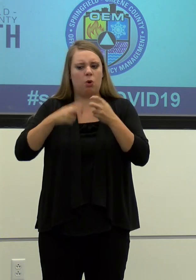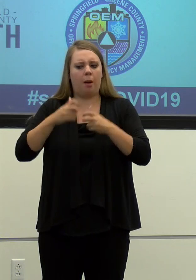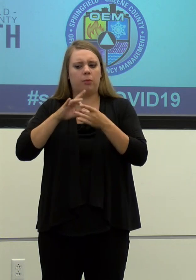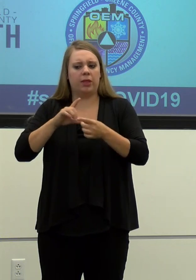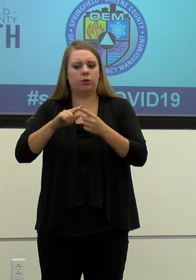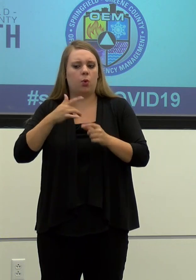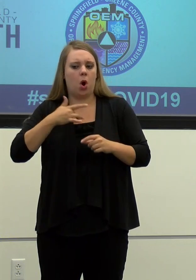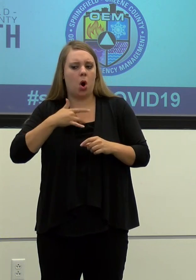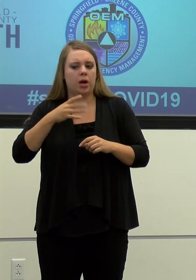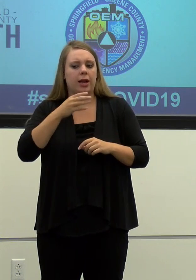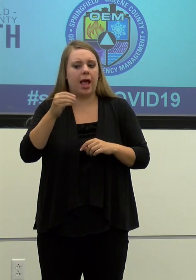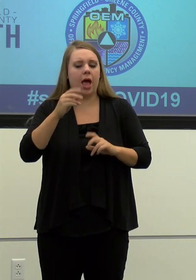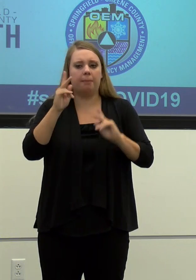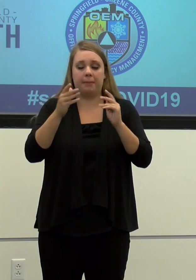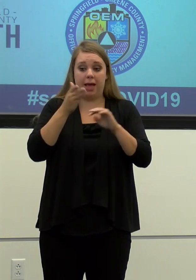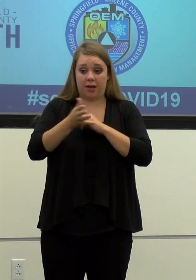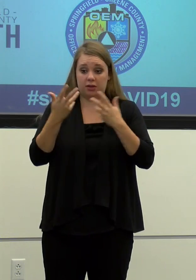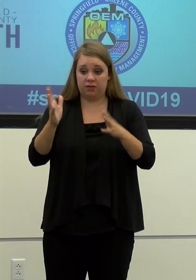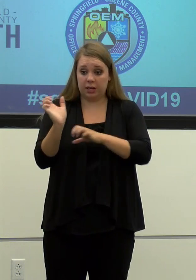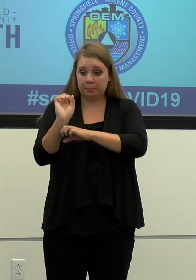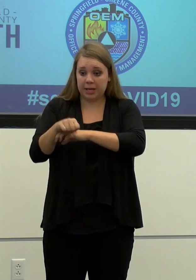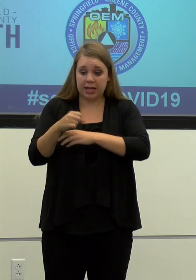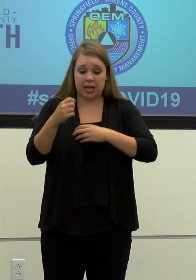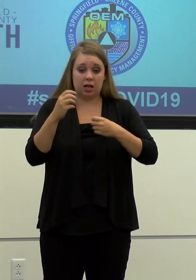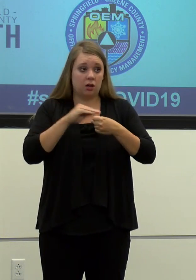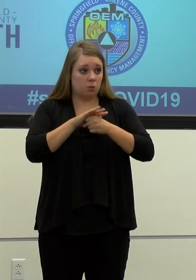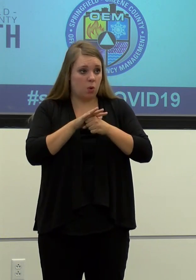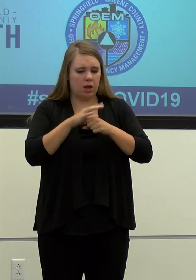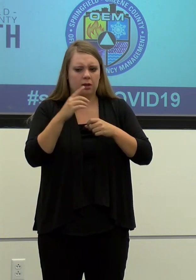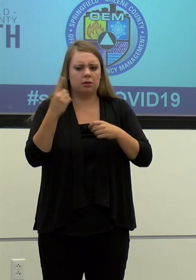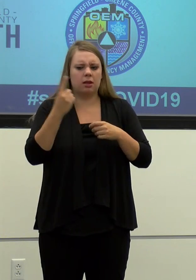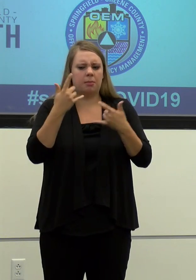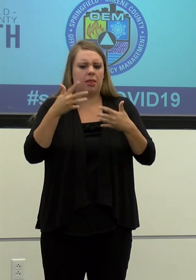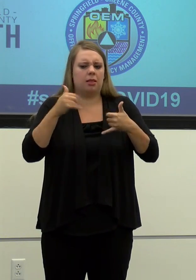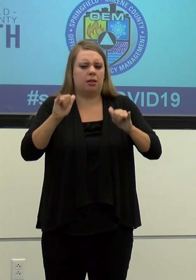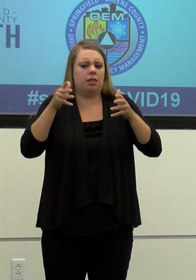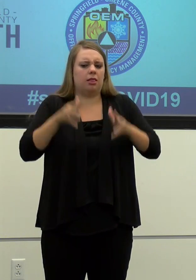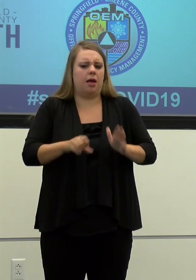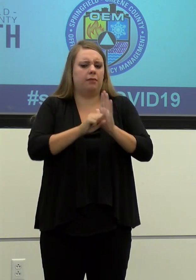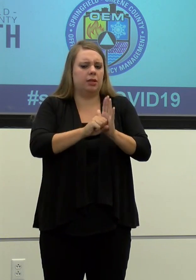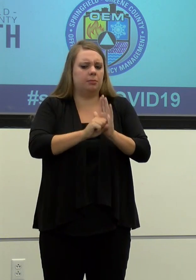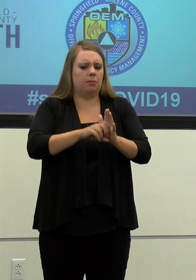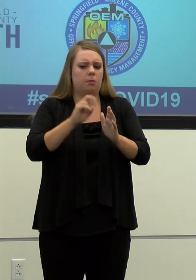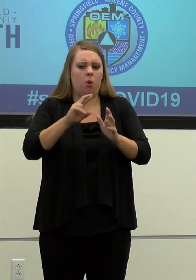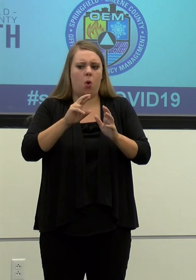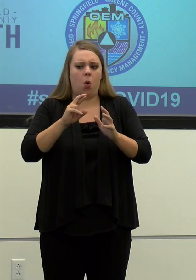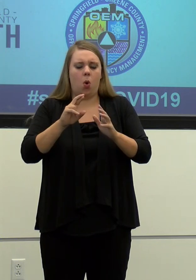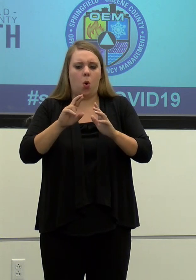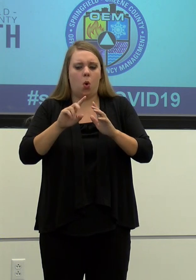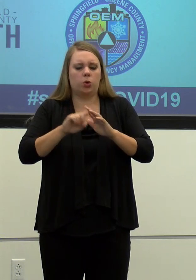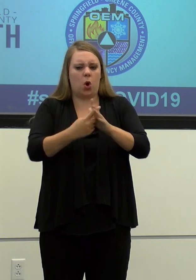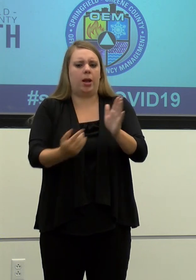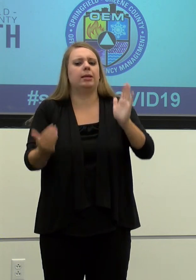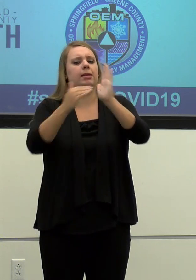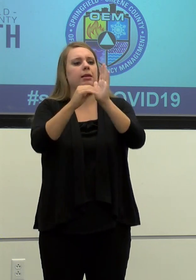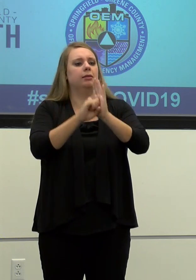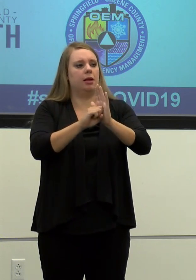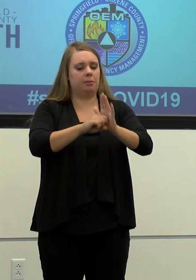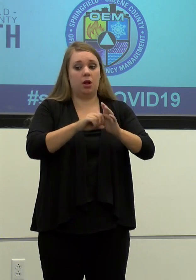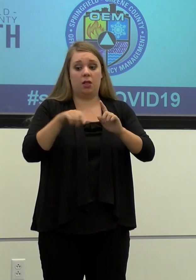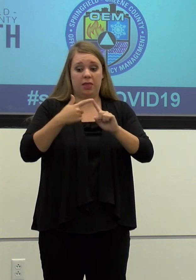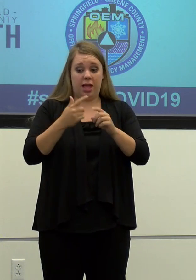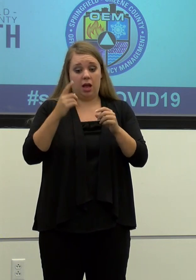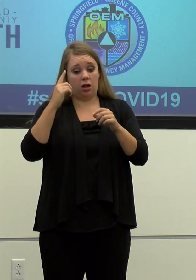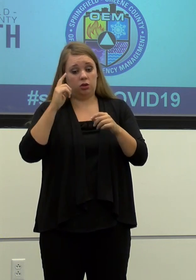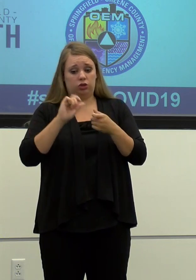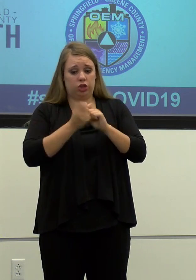people after they get through this, that something lingers or comes back after a while, as far as them dealing with things for the rest of their